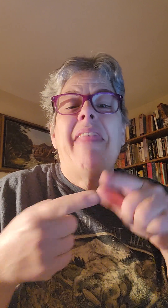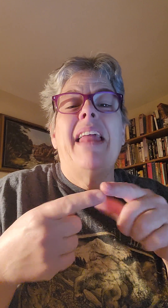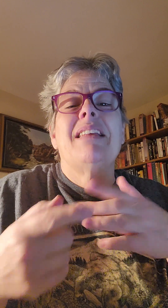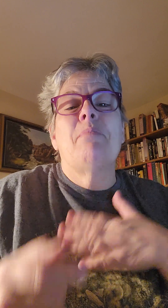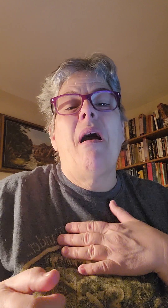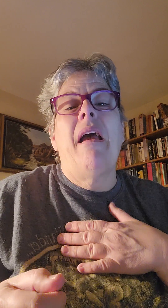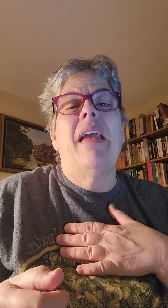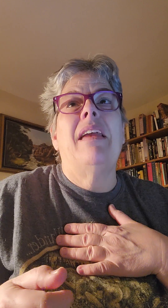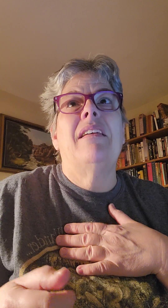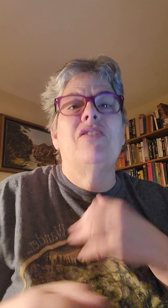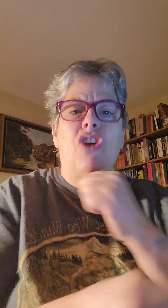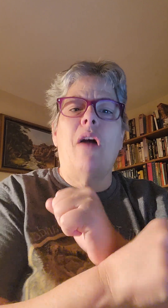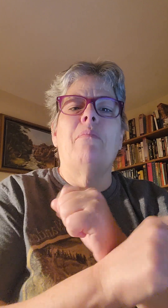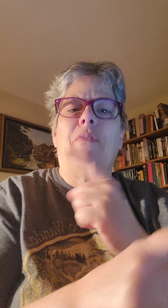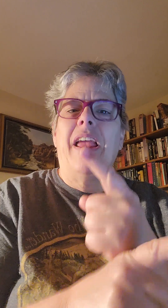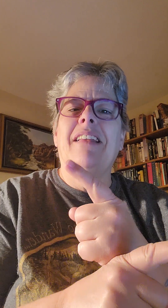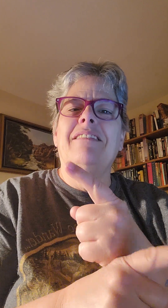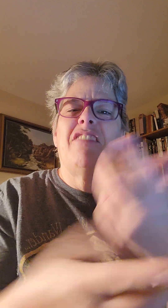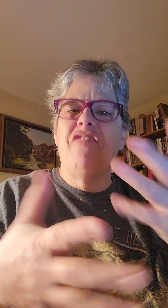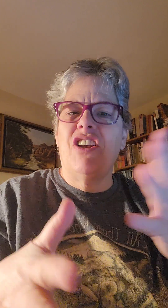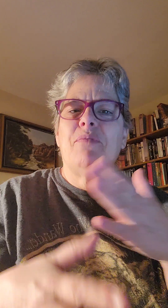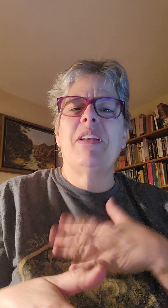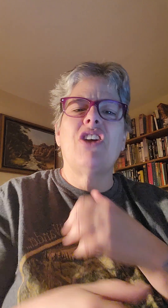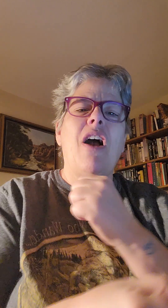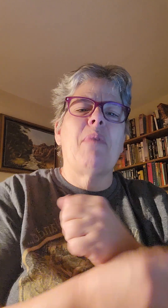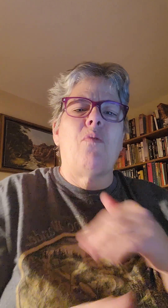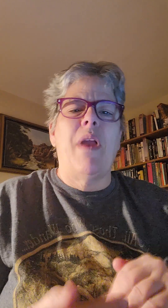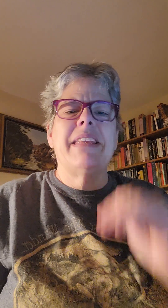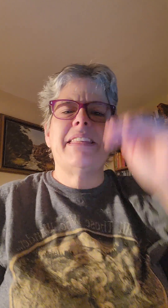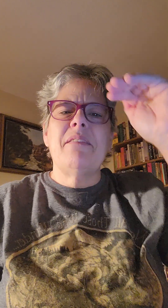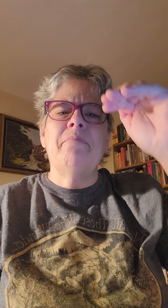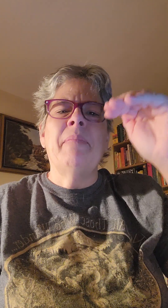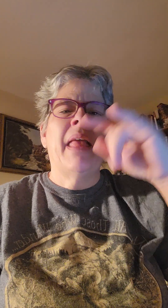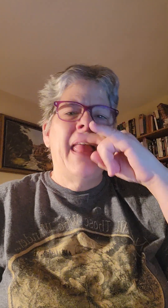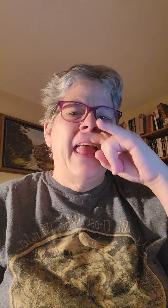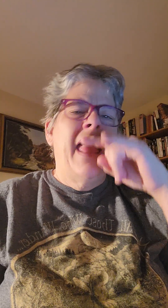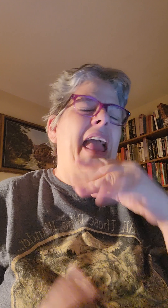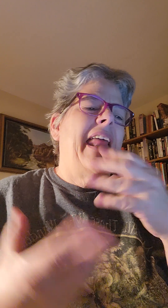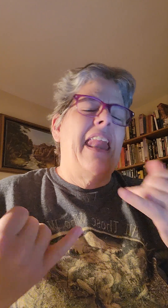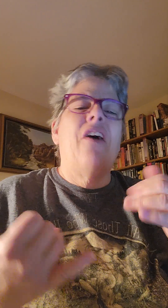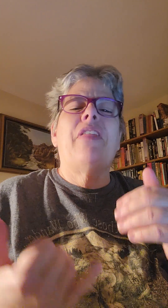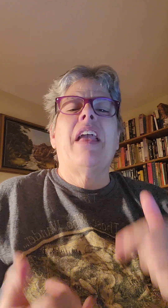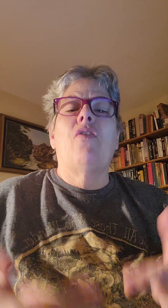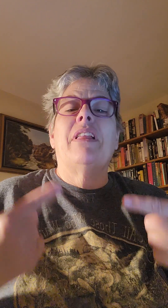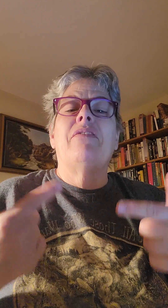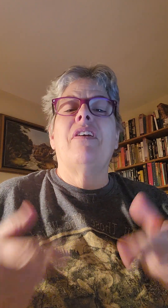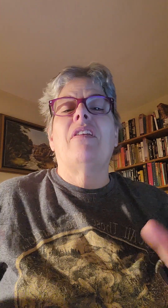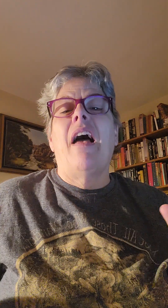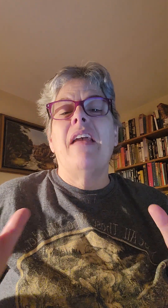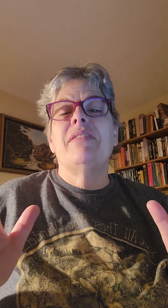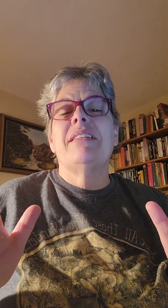that is my job, right? Finished my job. I raised them and now they go live their lives